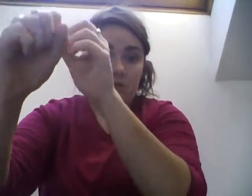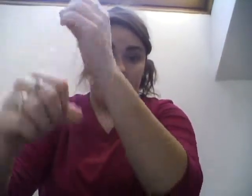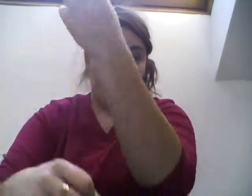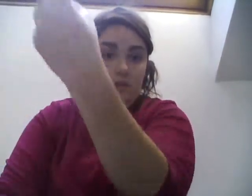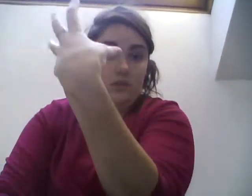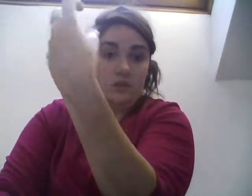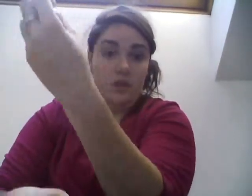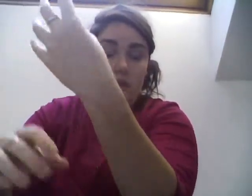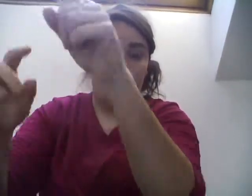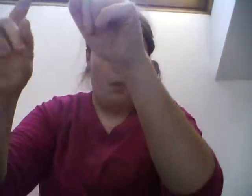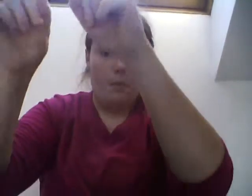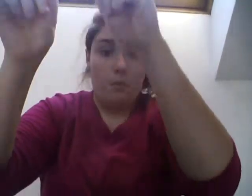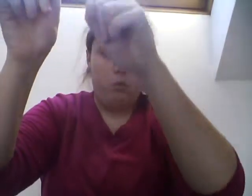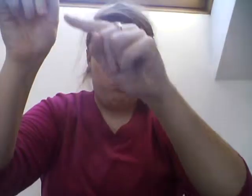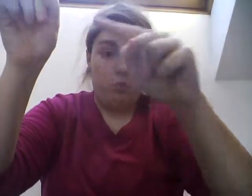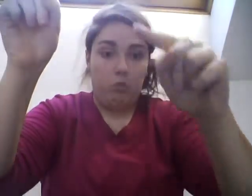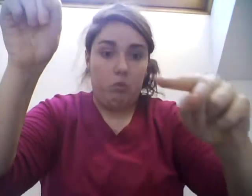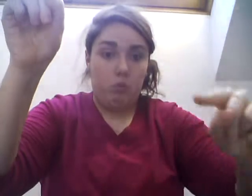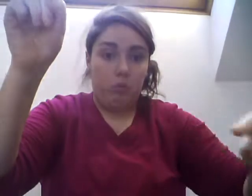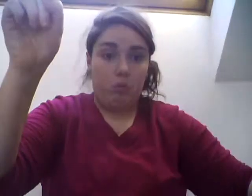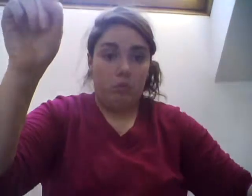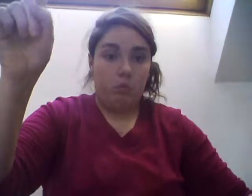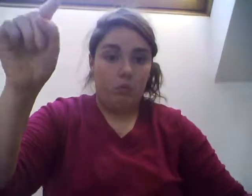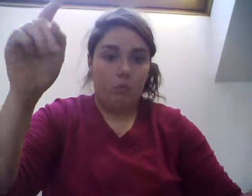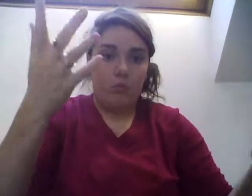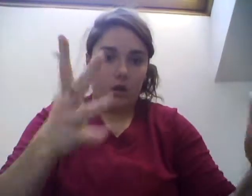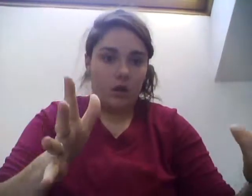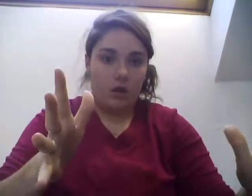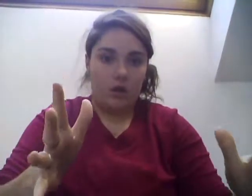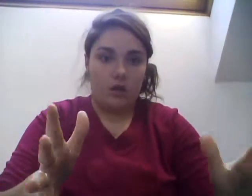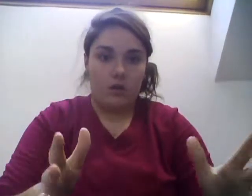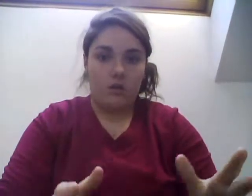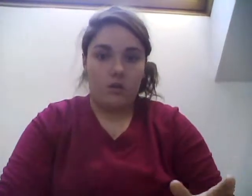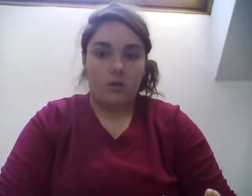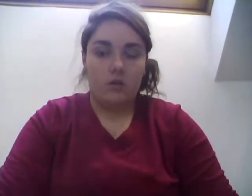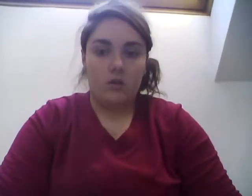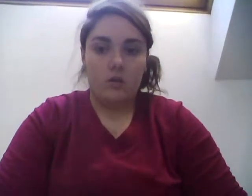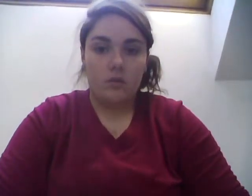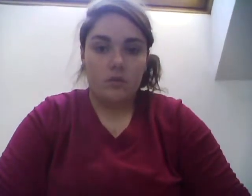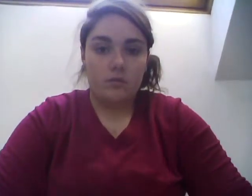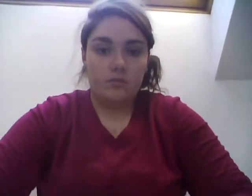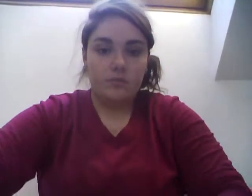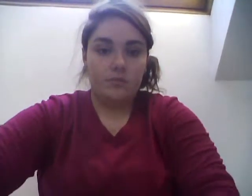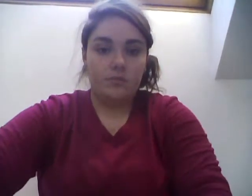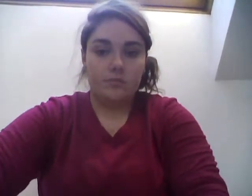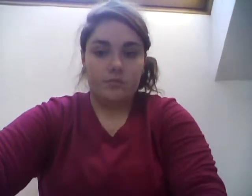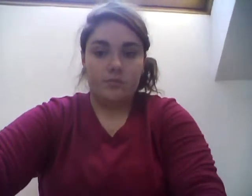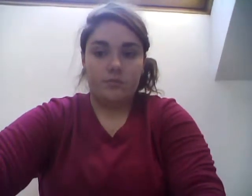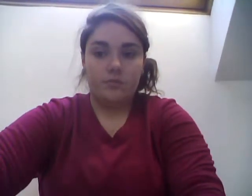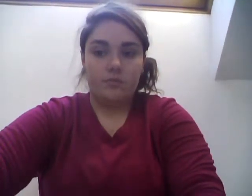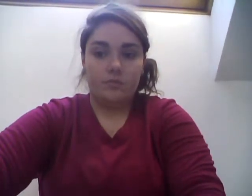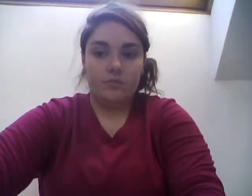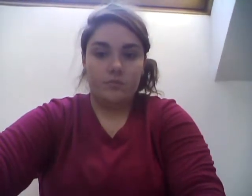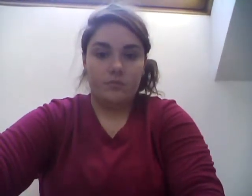So your book has a picture of this. There's my...